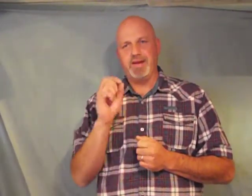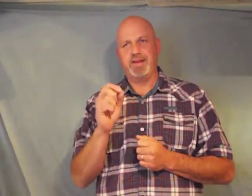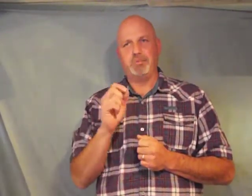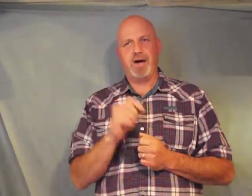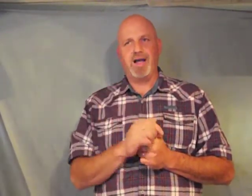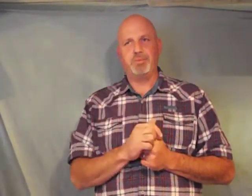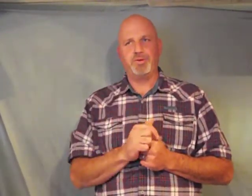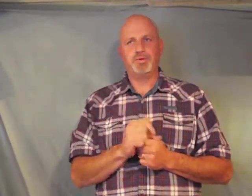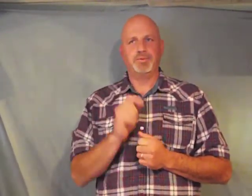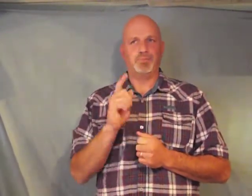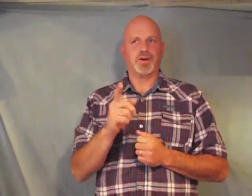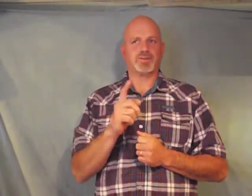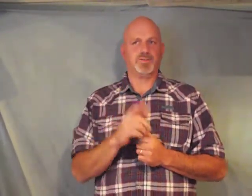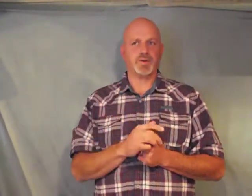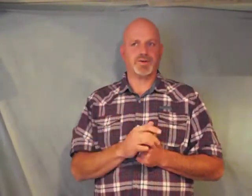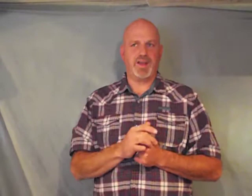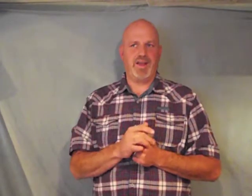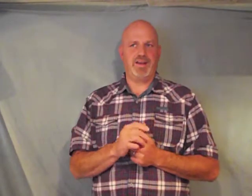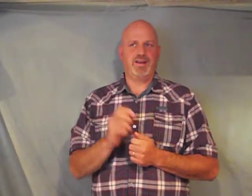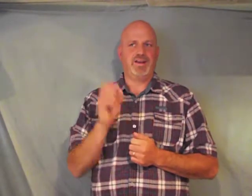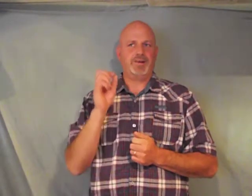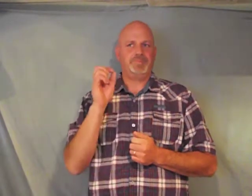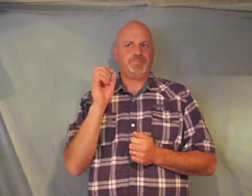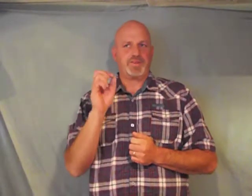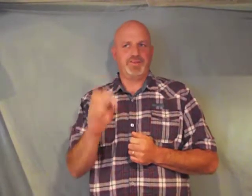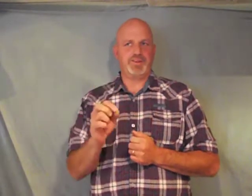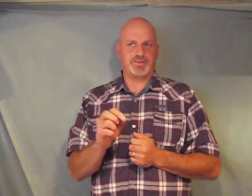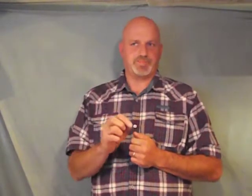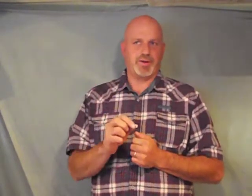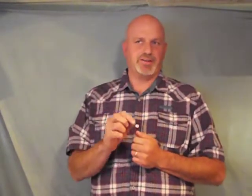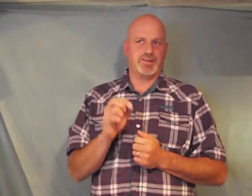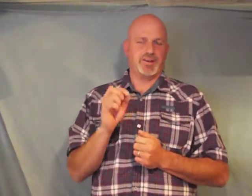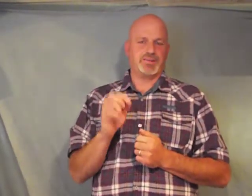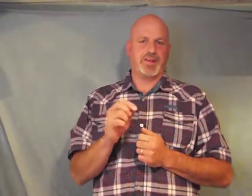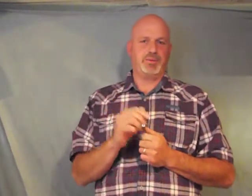in the Bible Mark 14 Jesus prays in Gethsemane